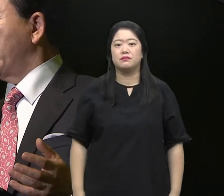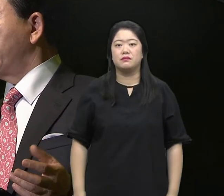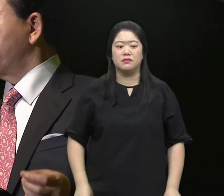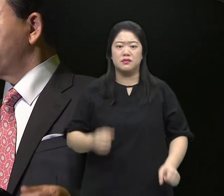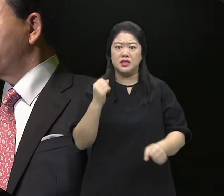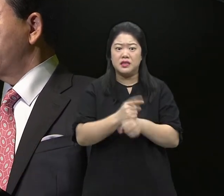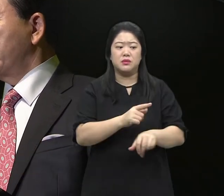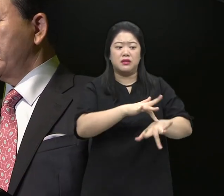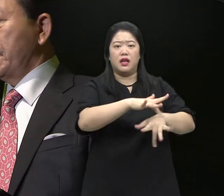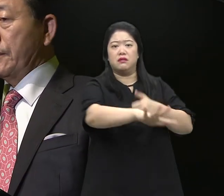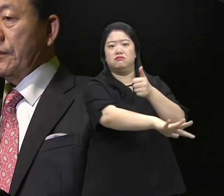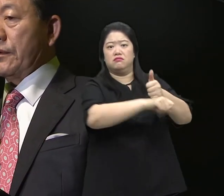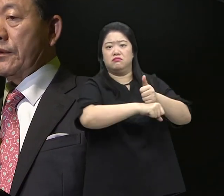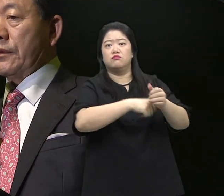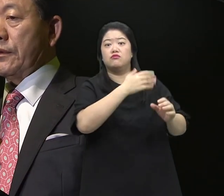In this way, it's overrunning everything.